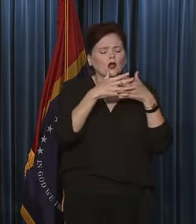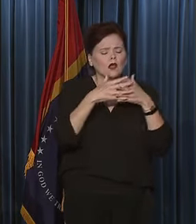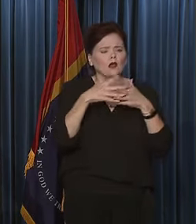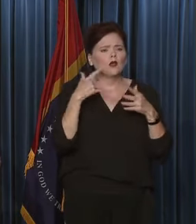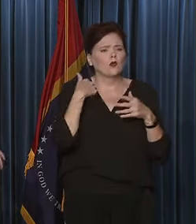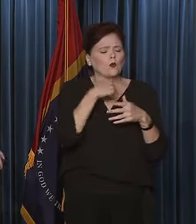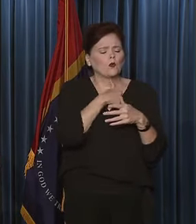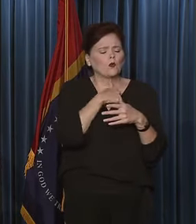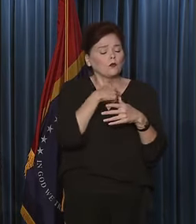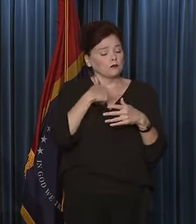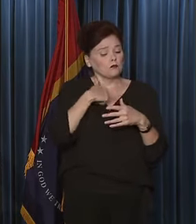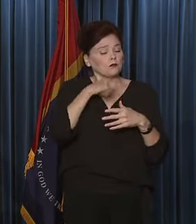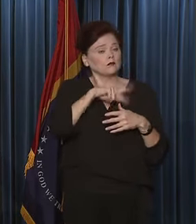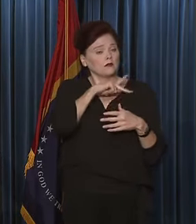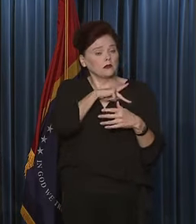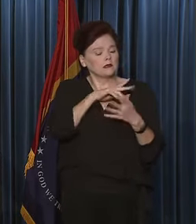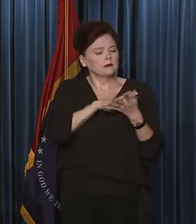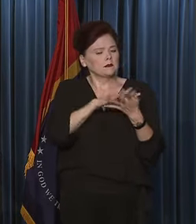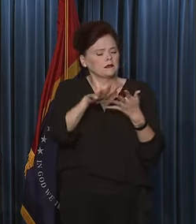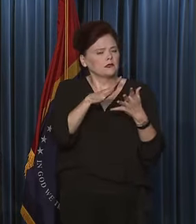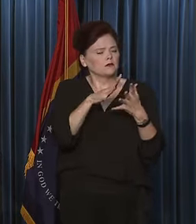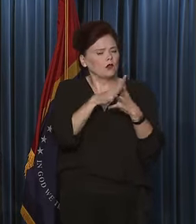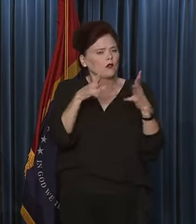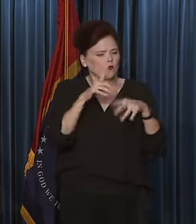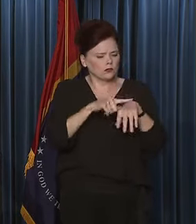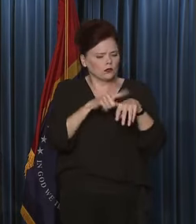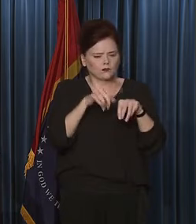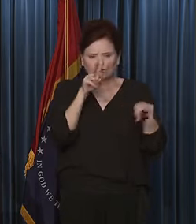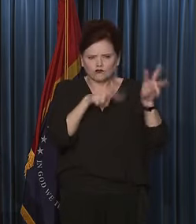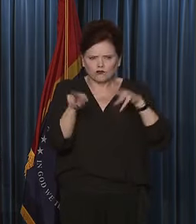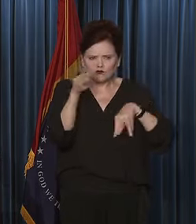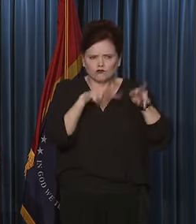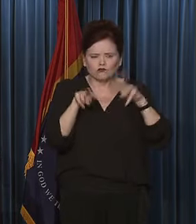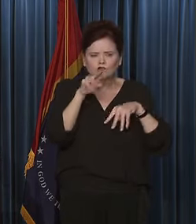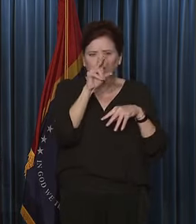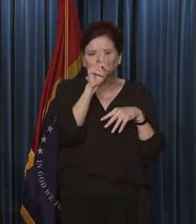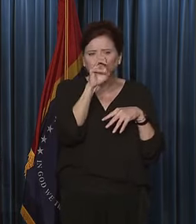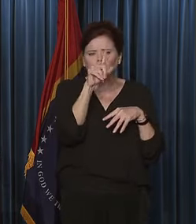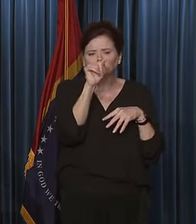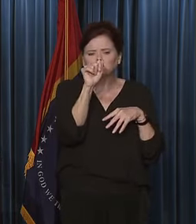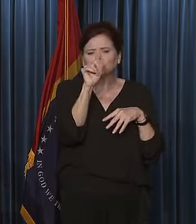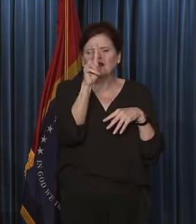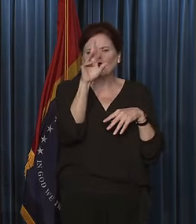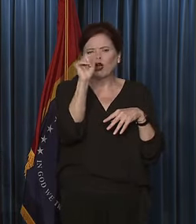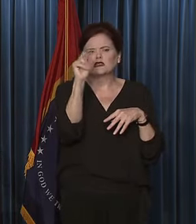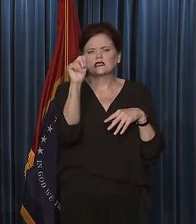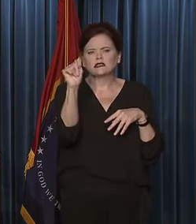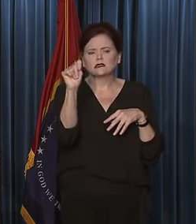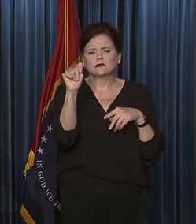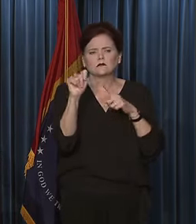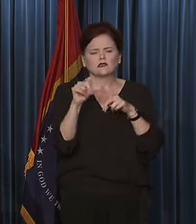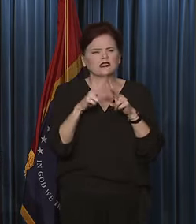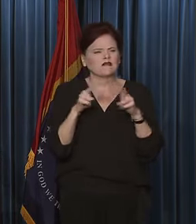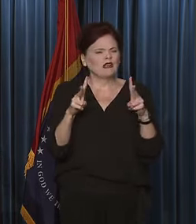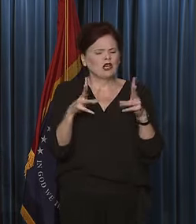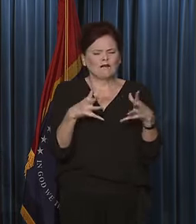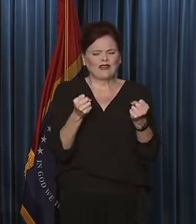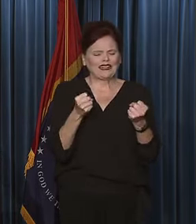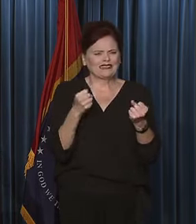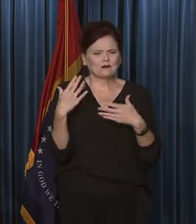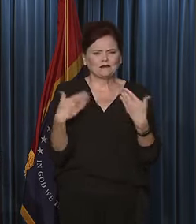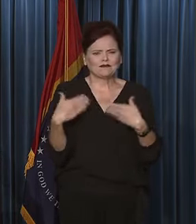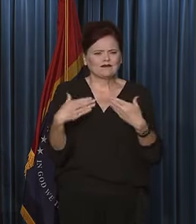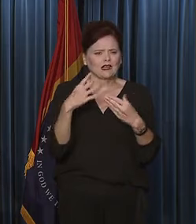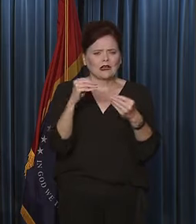personally spent a good bit of time looking at the Delta variant, and it's very, very quick and rapid